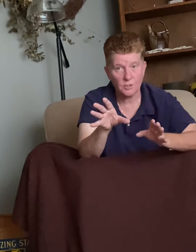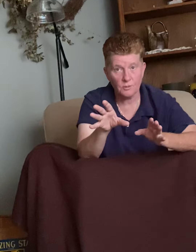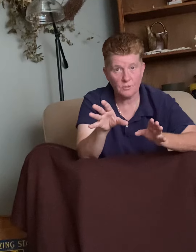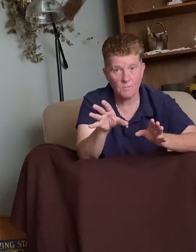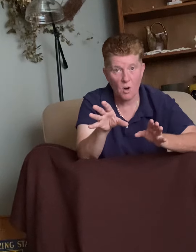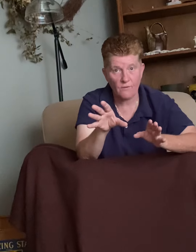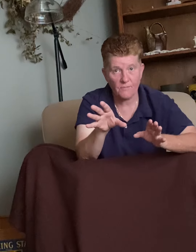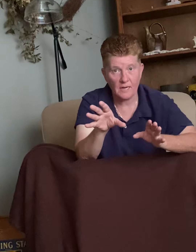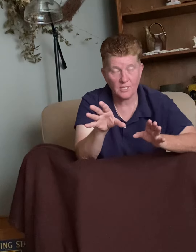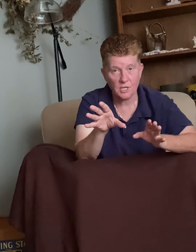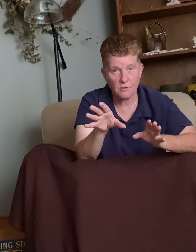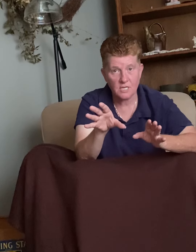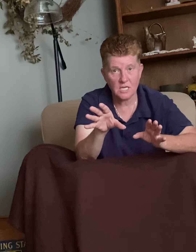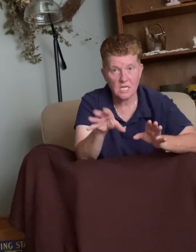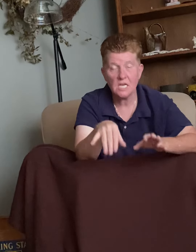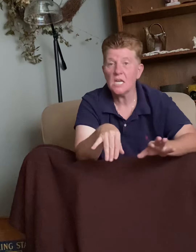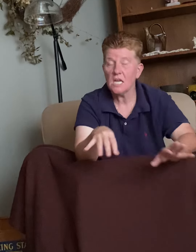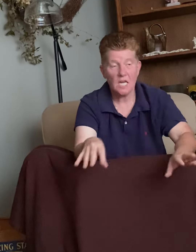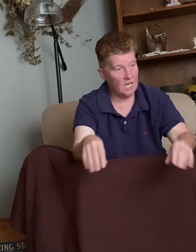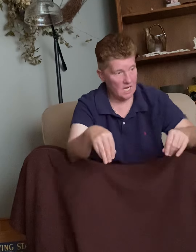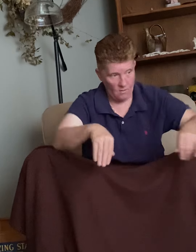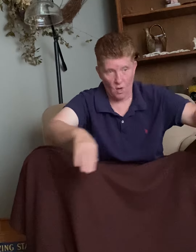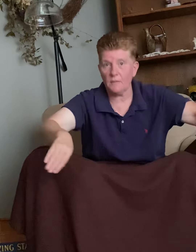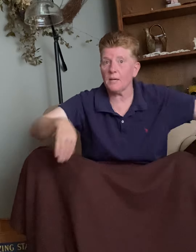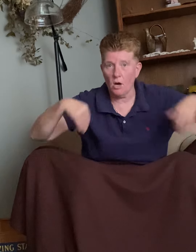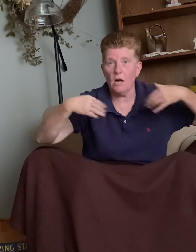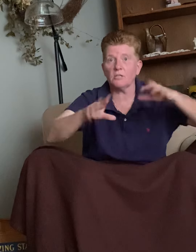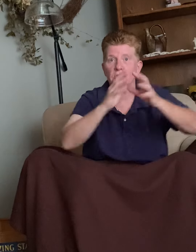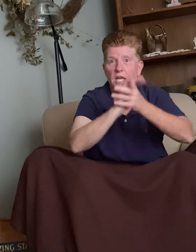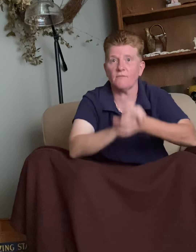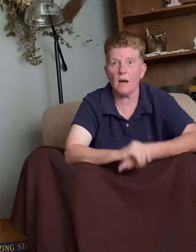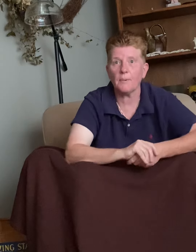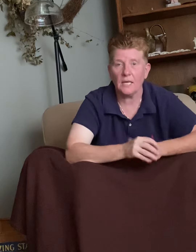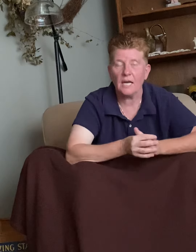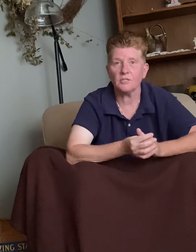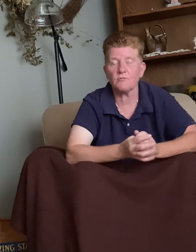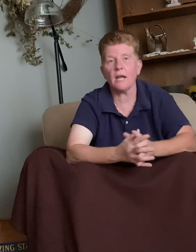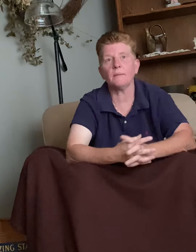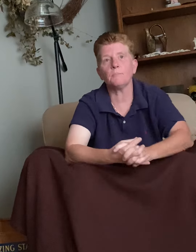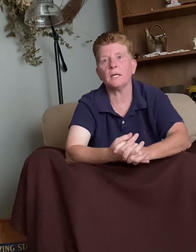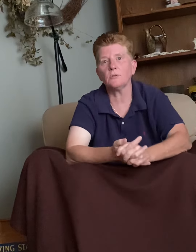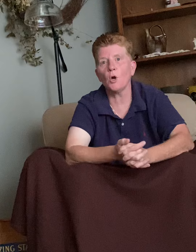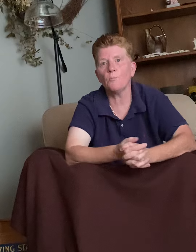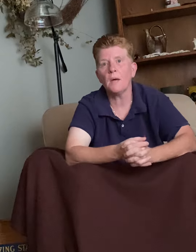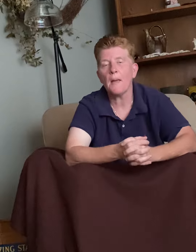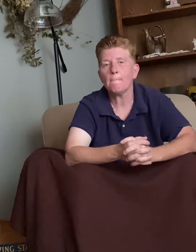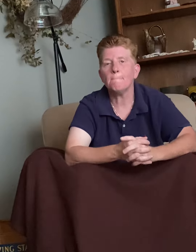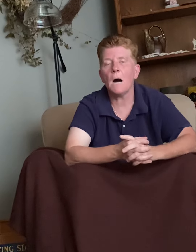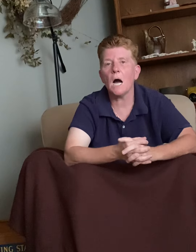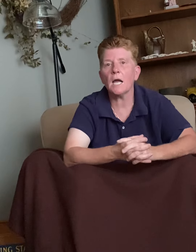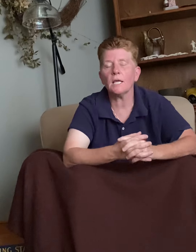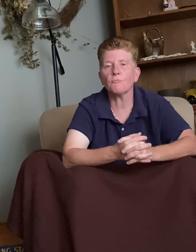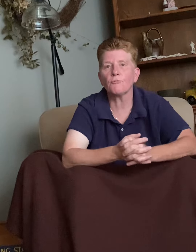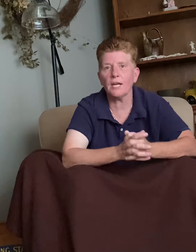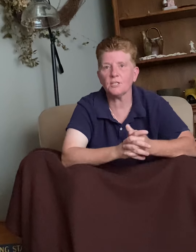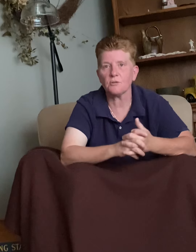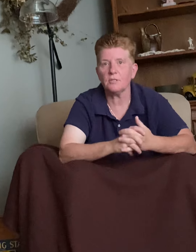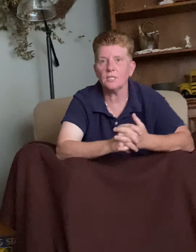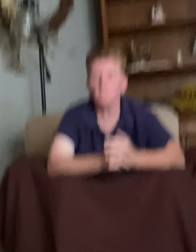to do tomorrow for my DOT, and I want to be all shaved up and nice, right? But, no, my razor is